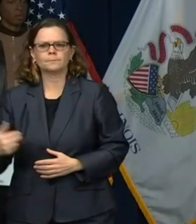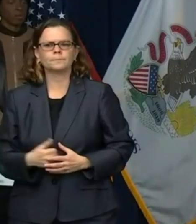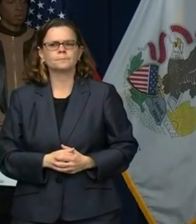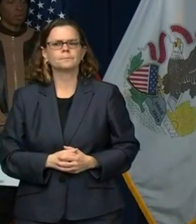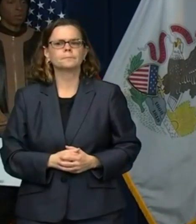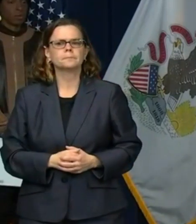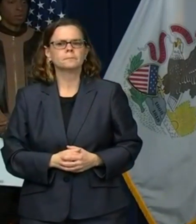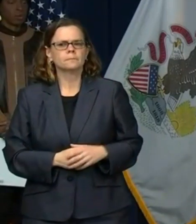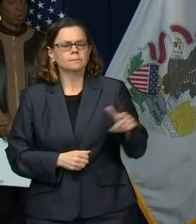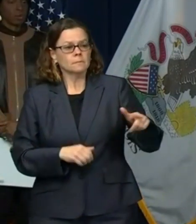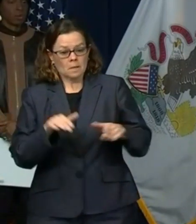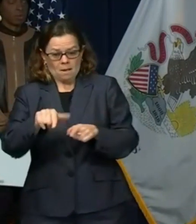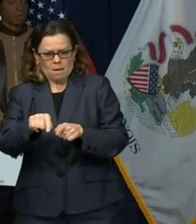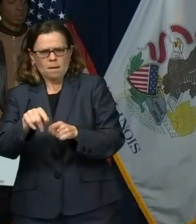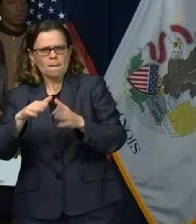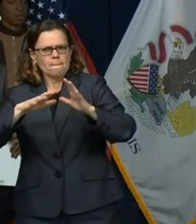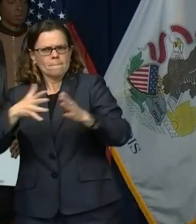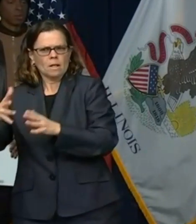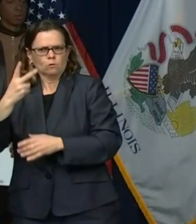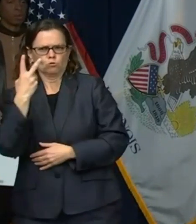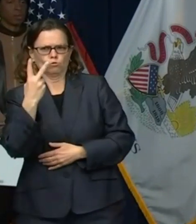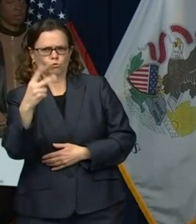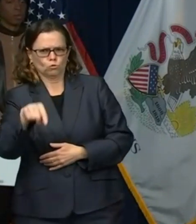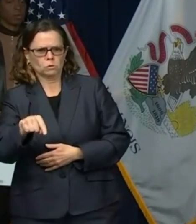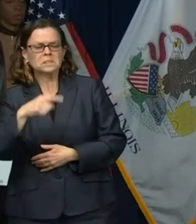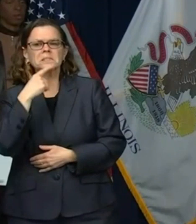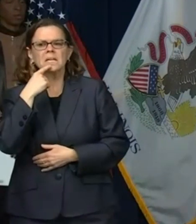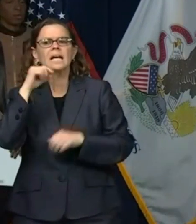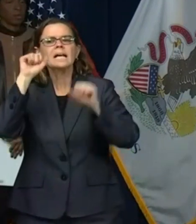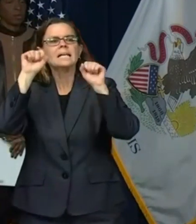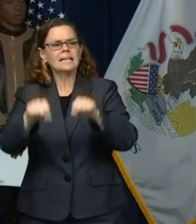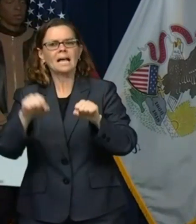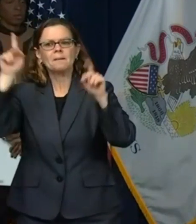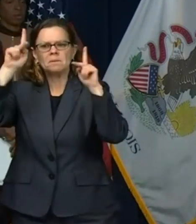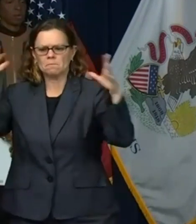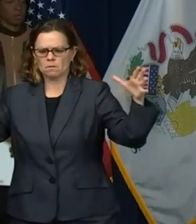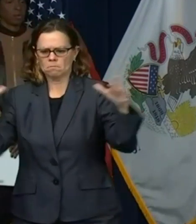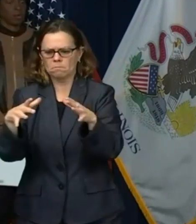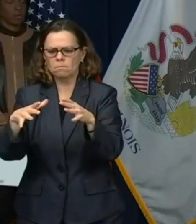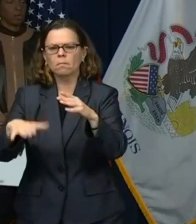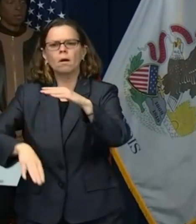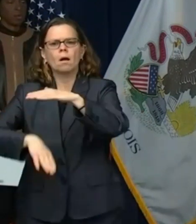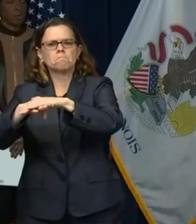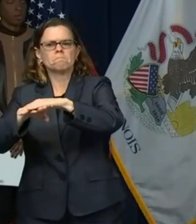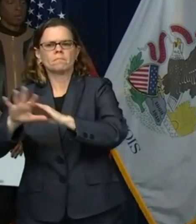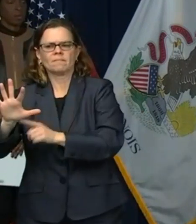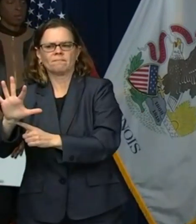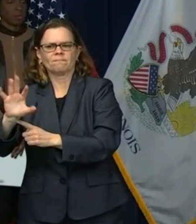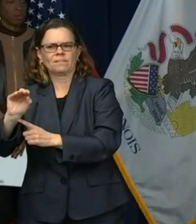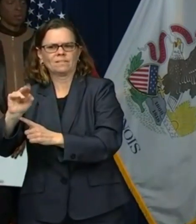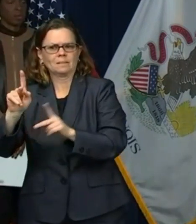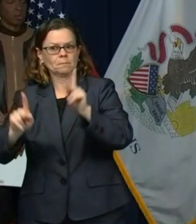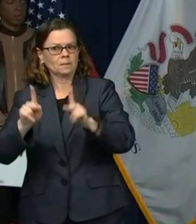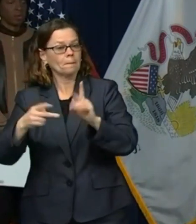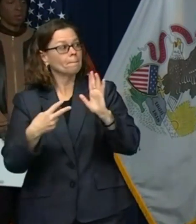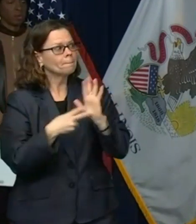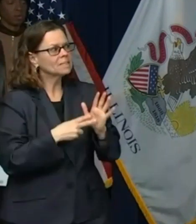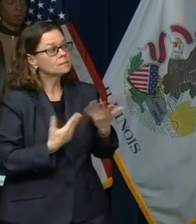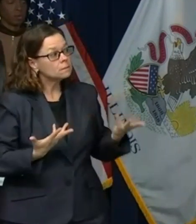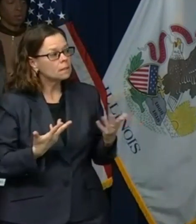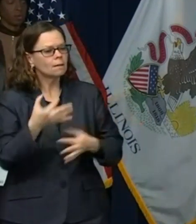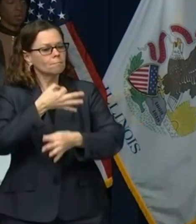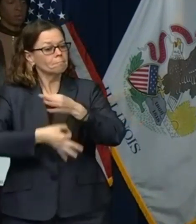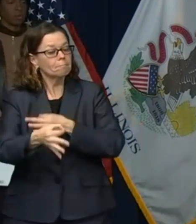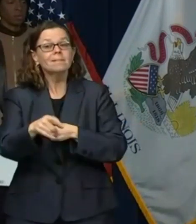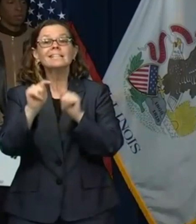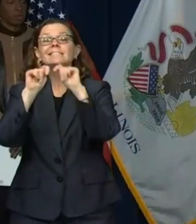of 50 or less, could that be the point where some teams could even begin to meet again and the kids could practice or have small games?